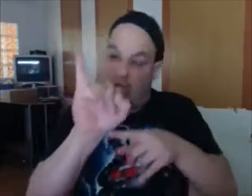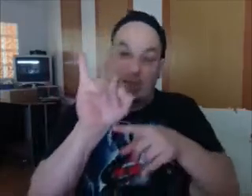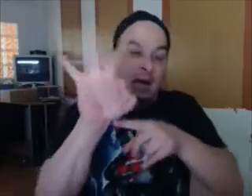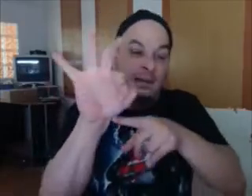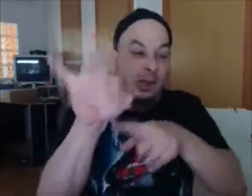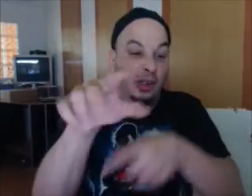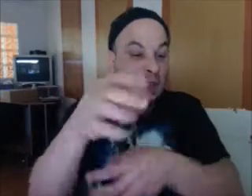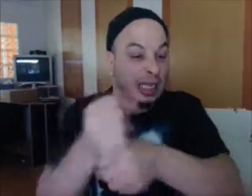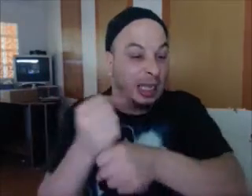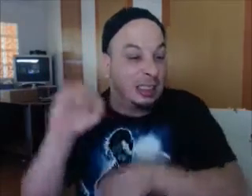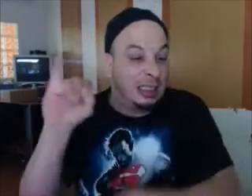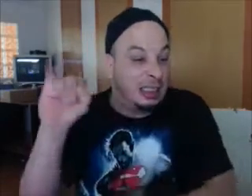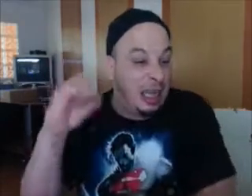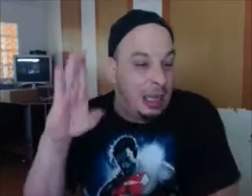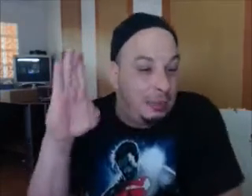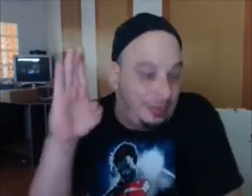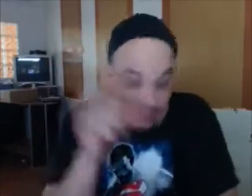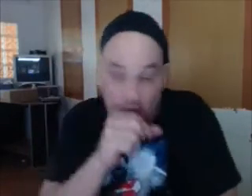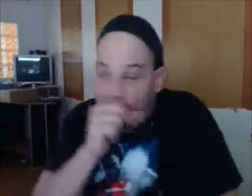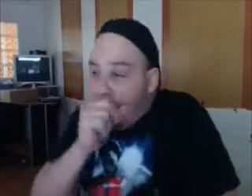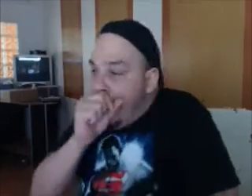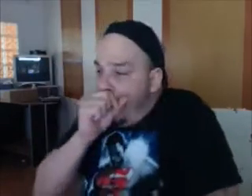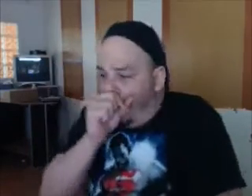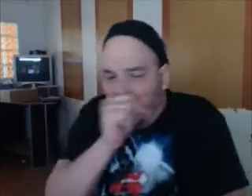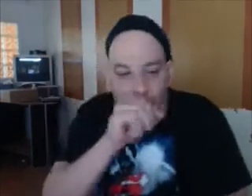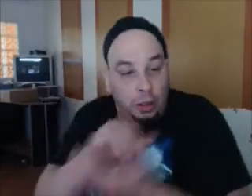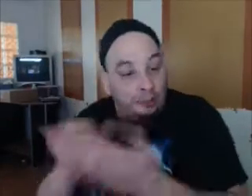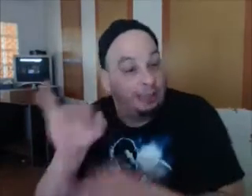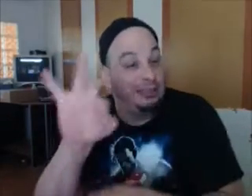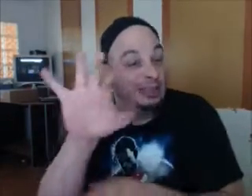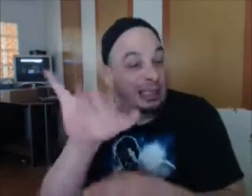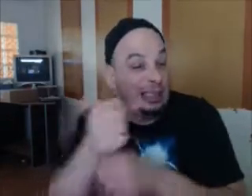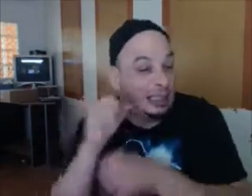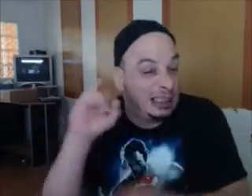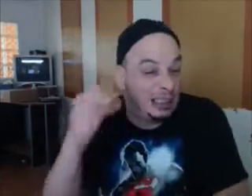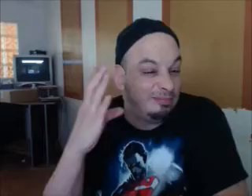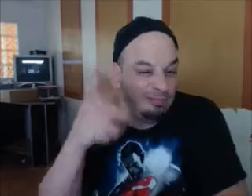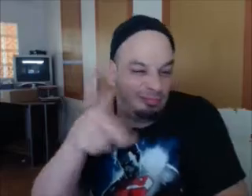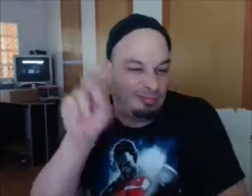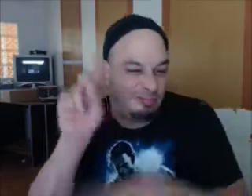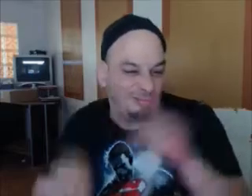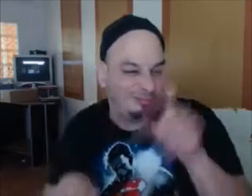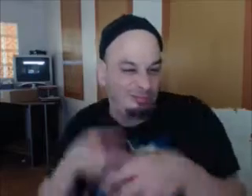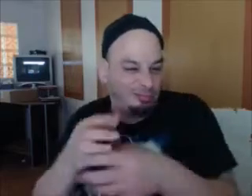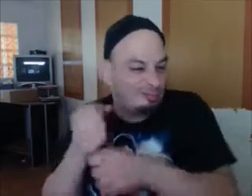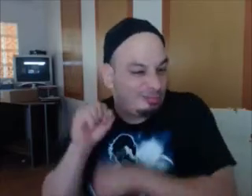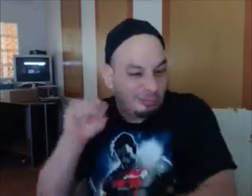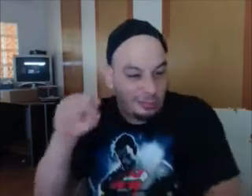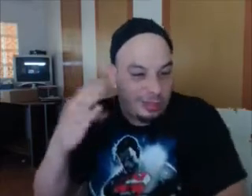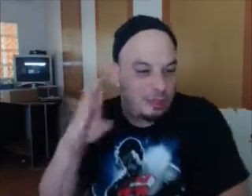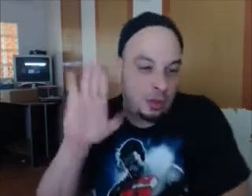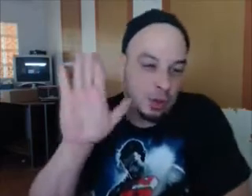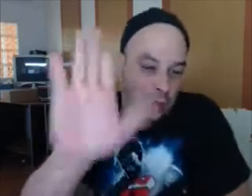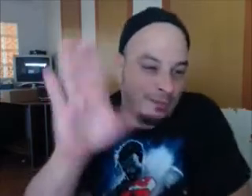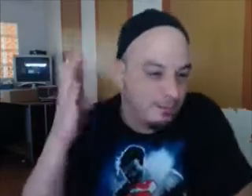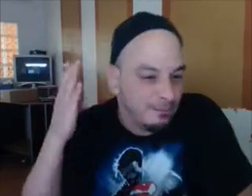You know, it's interesting. The point of the automakers, and that's so important because people connect Detroit with the automakers, but this